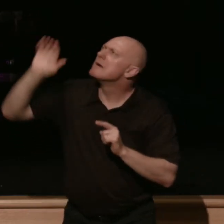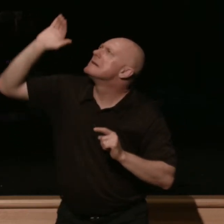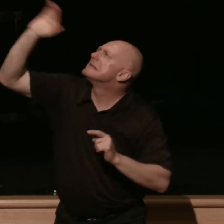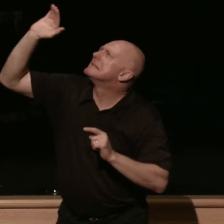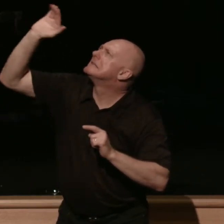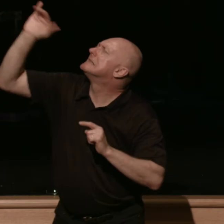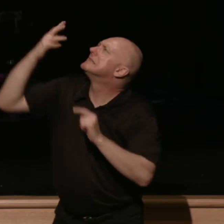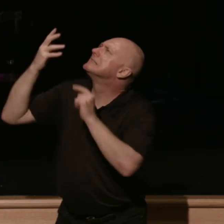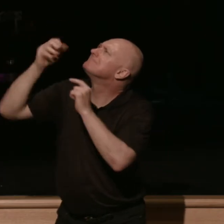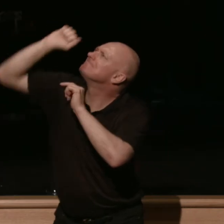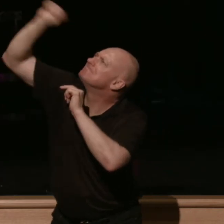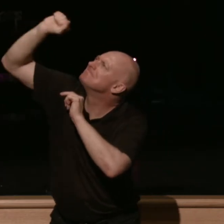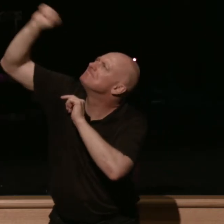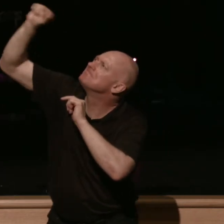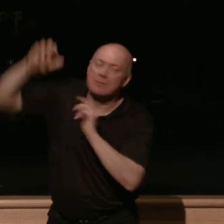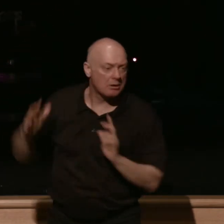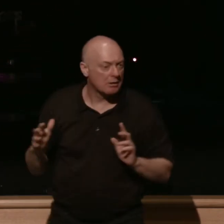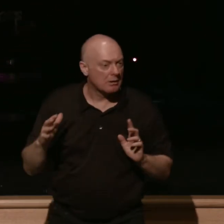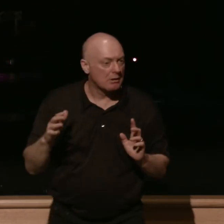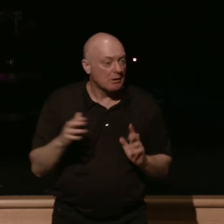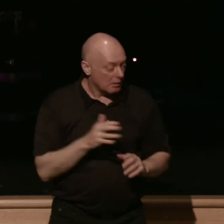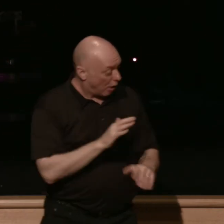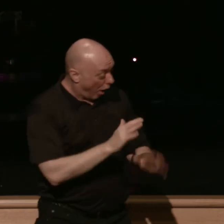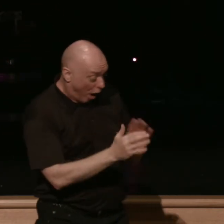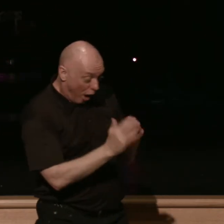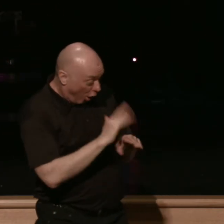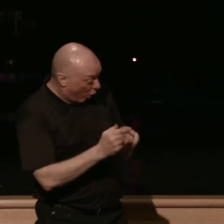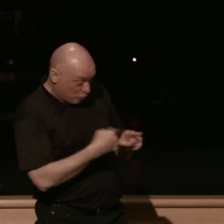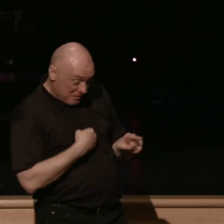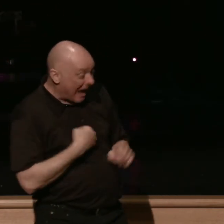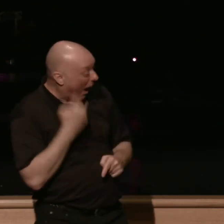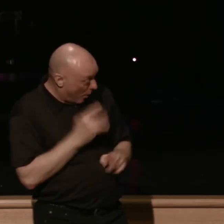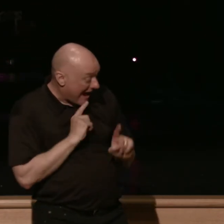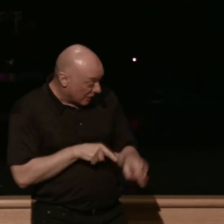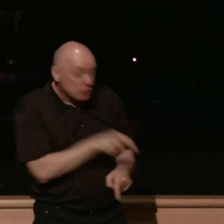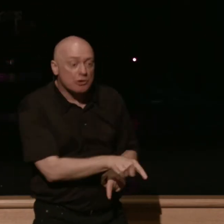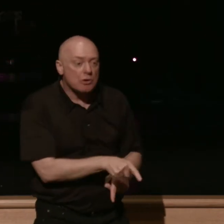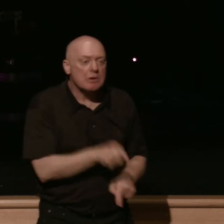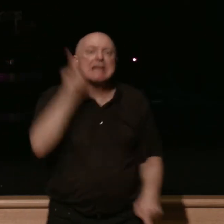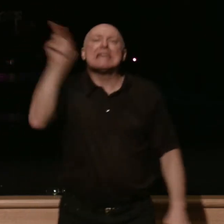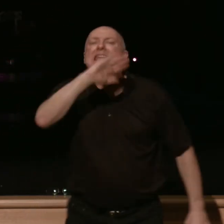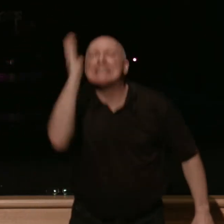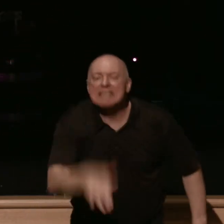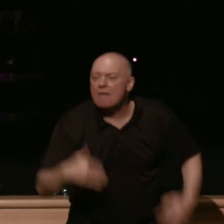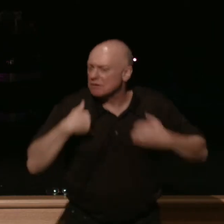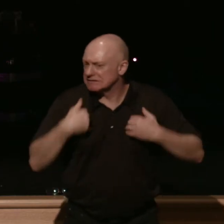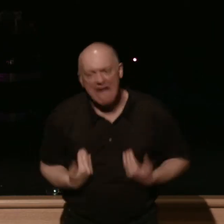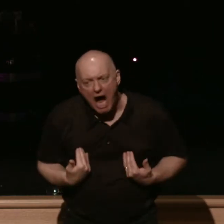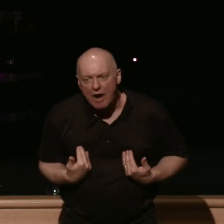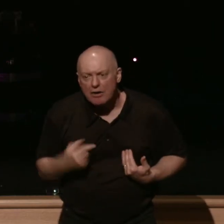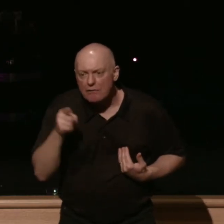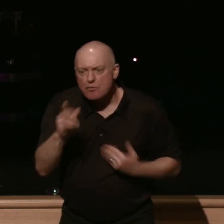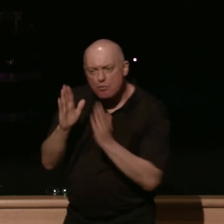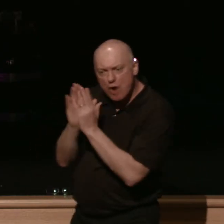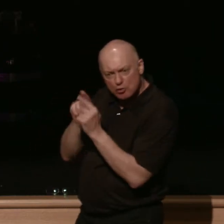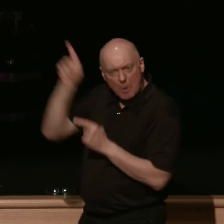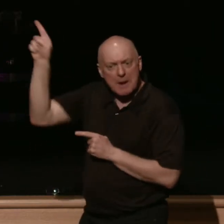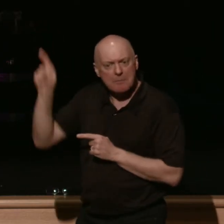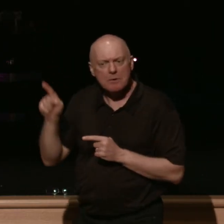that knocks call to me he says i will answer you the lord never grows tired of this heart so what's happening here